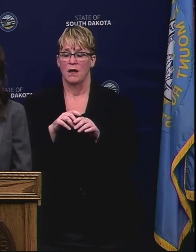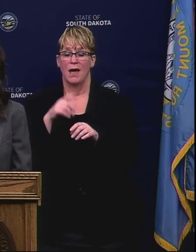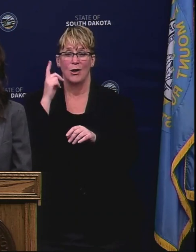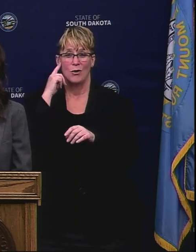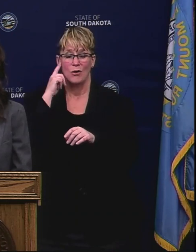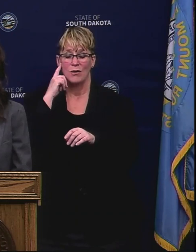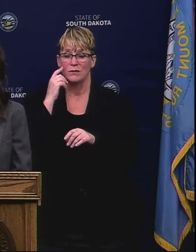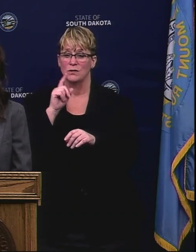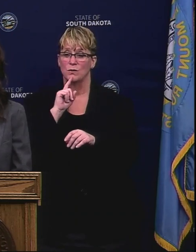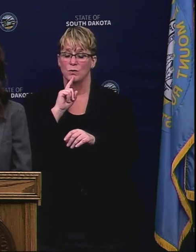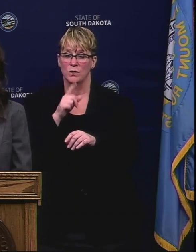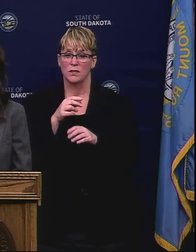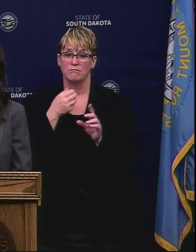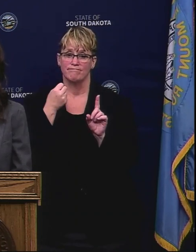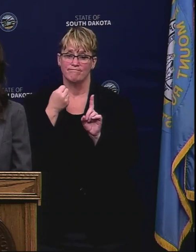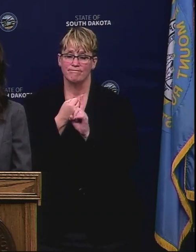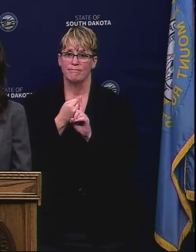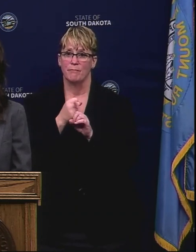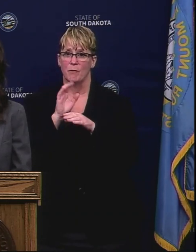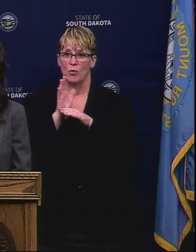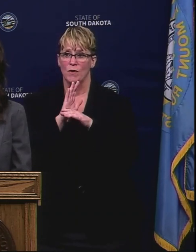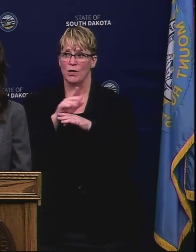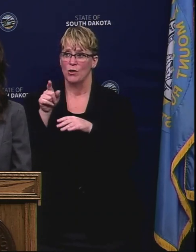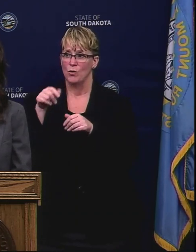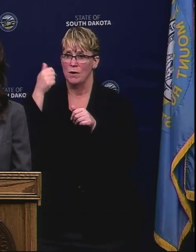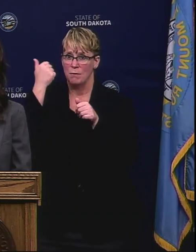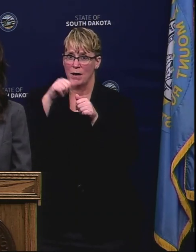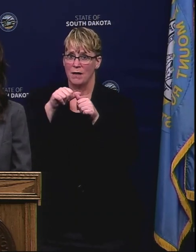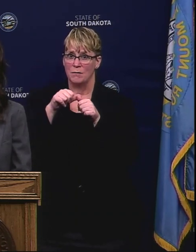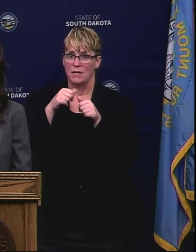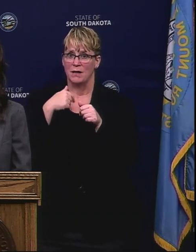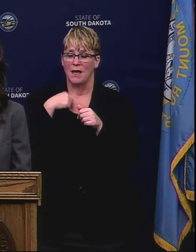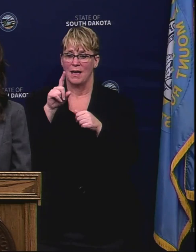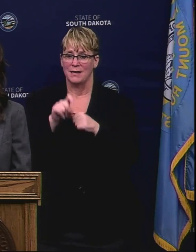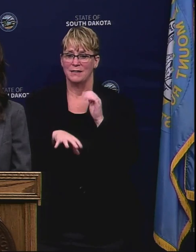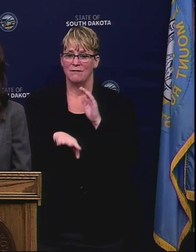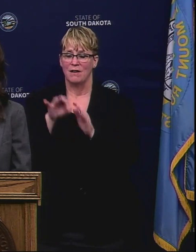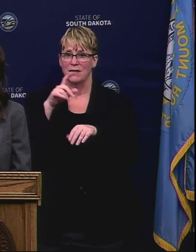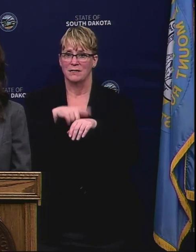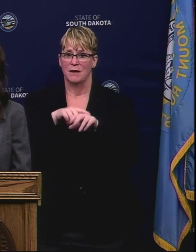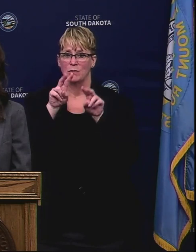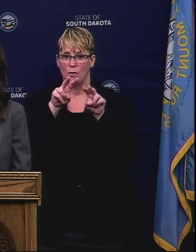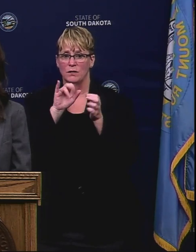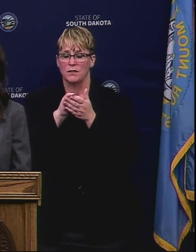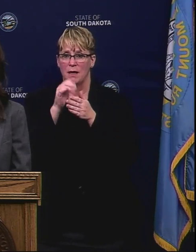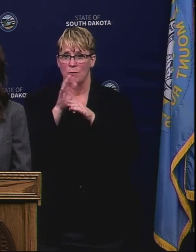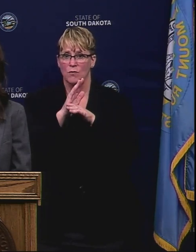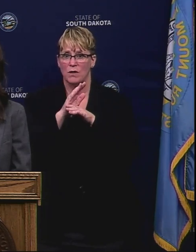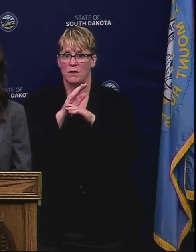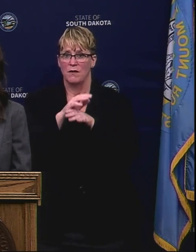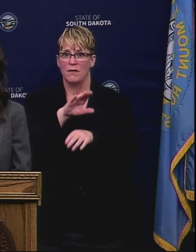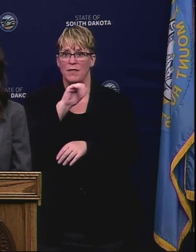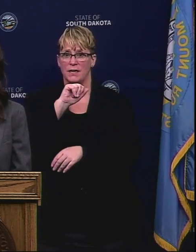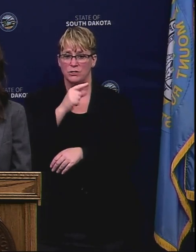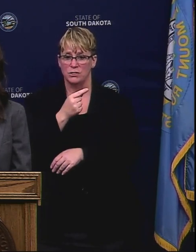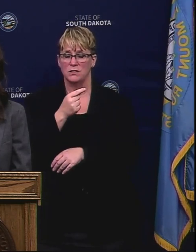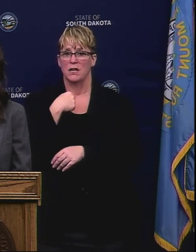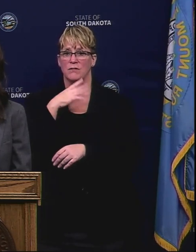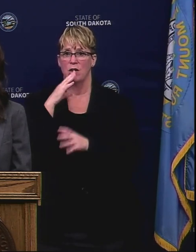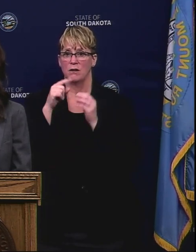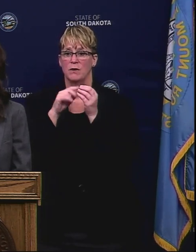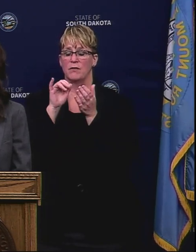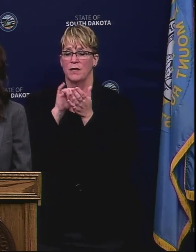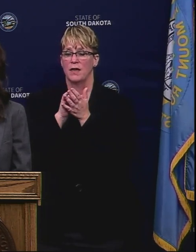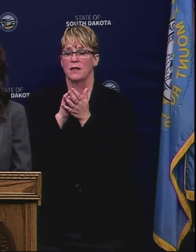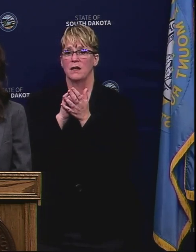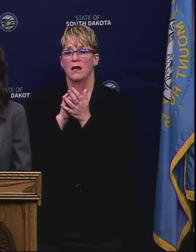movie. And you've just reminded me that I need to find time to watch it because the Attorney General and I have talked extensively